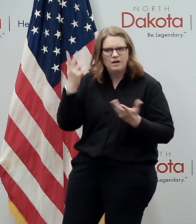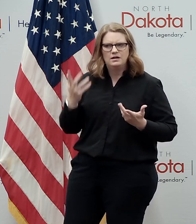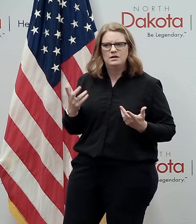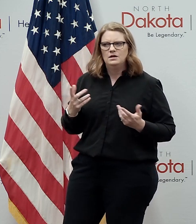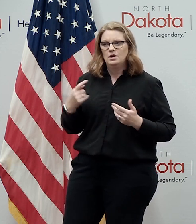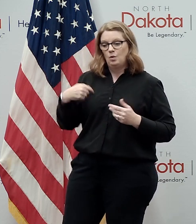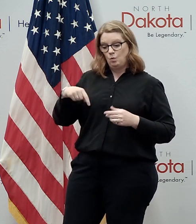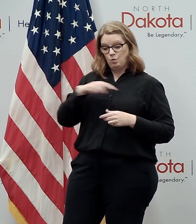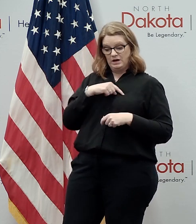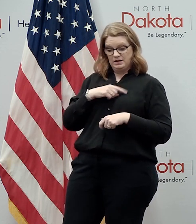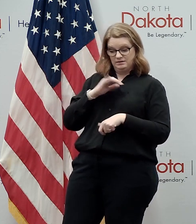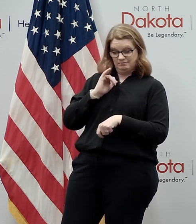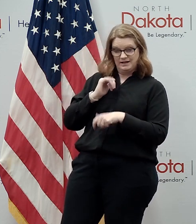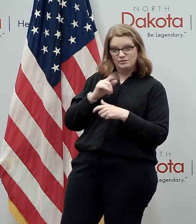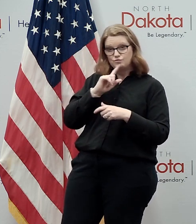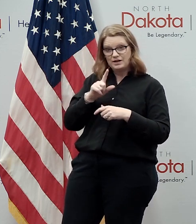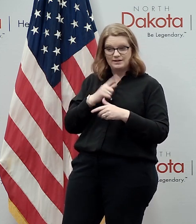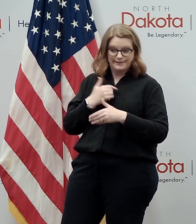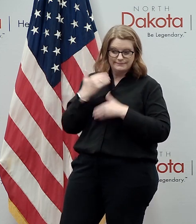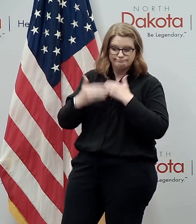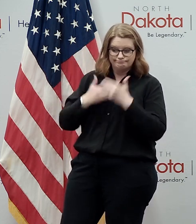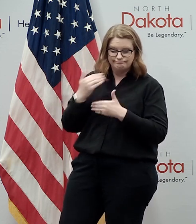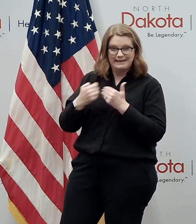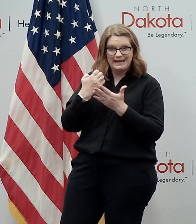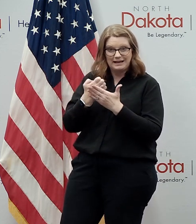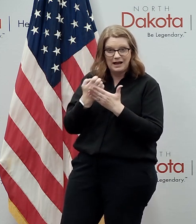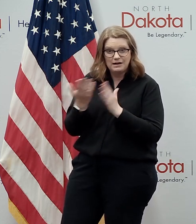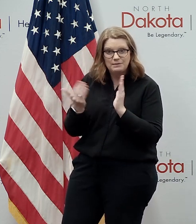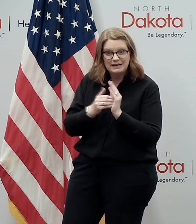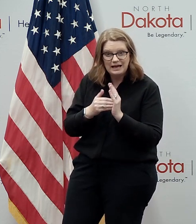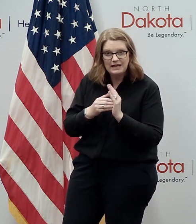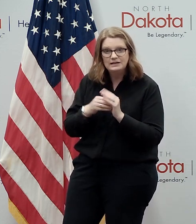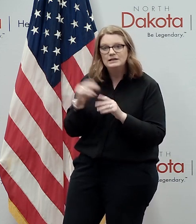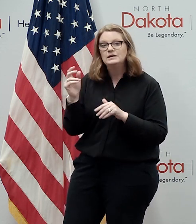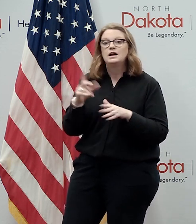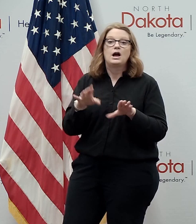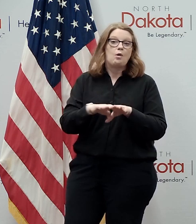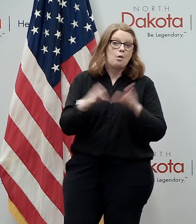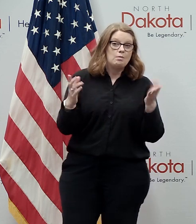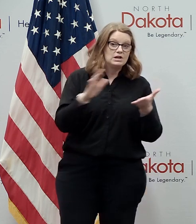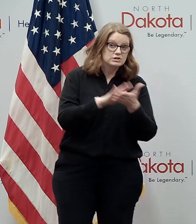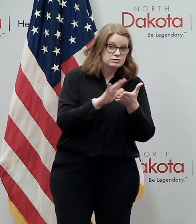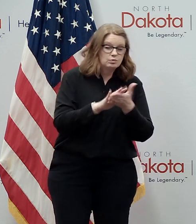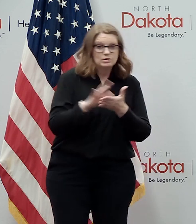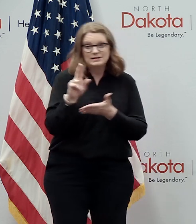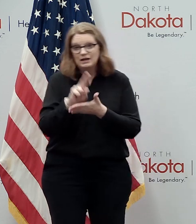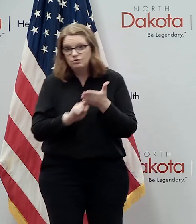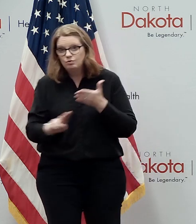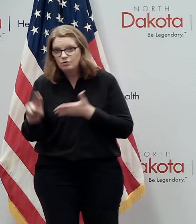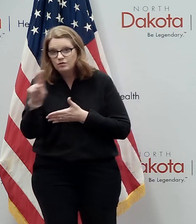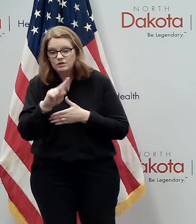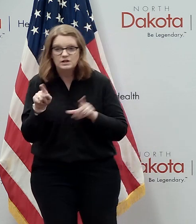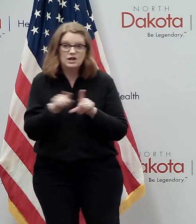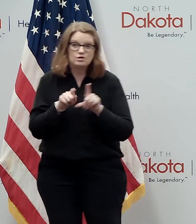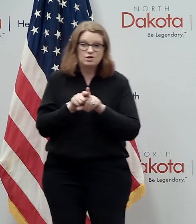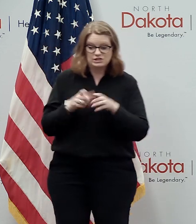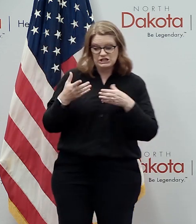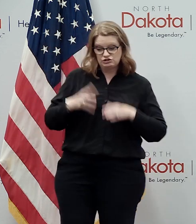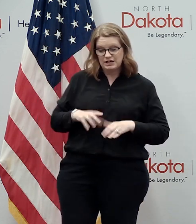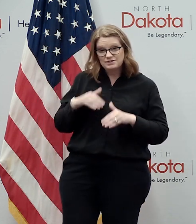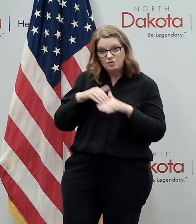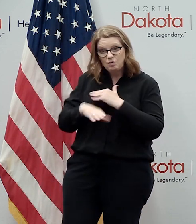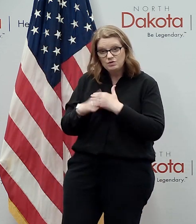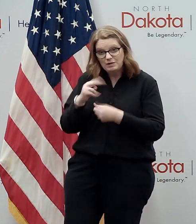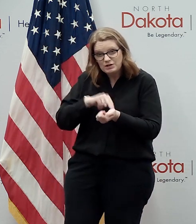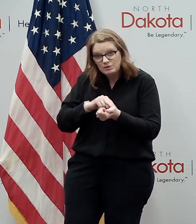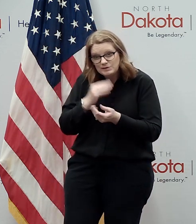we rebuild our economy uh the way we reopen our schools and our universities and the way we get a chance to visit our loved ones in long-term